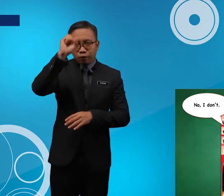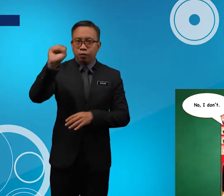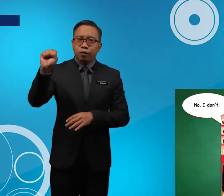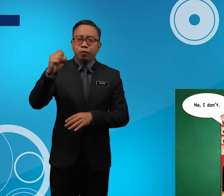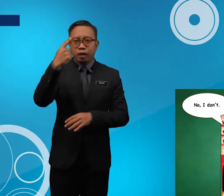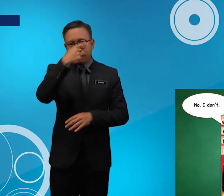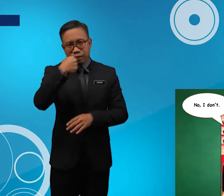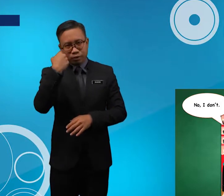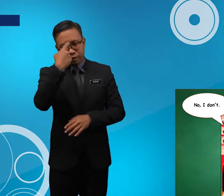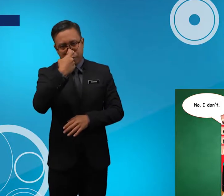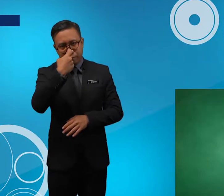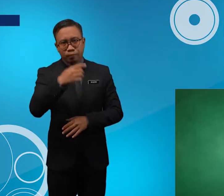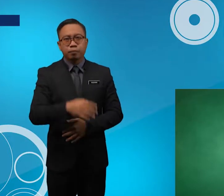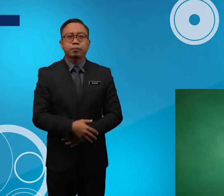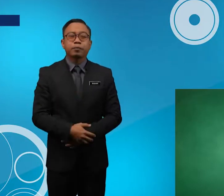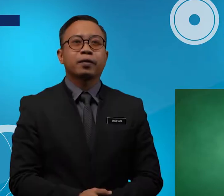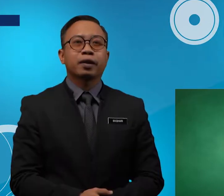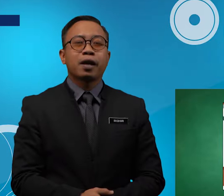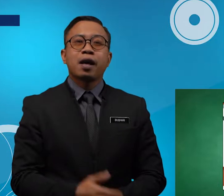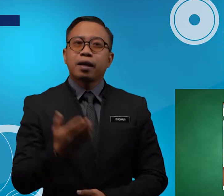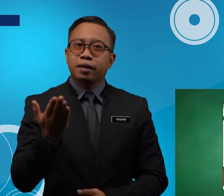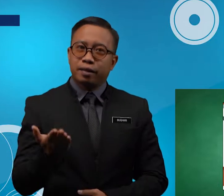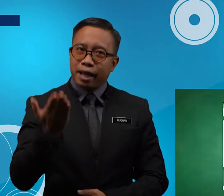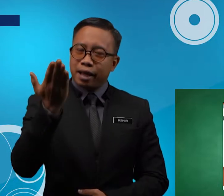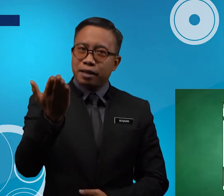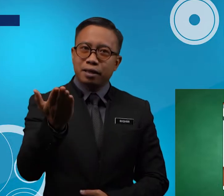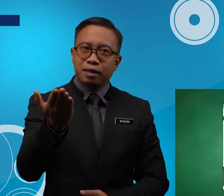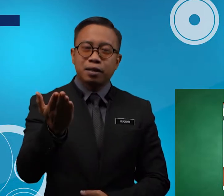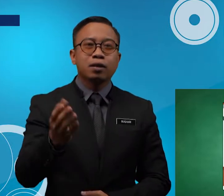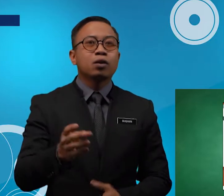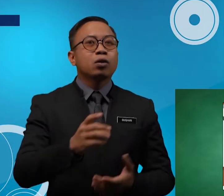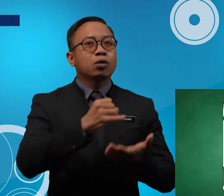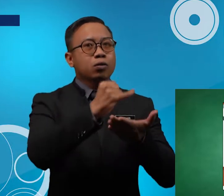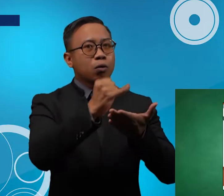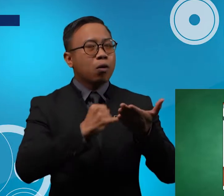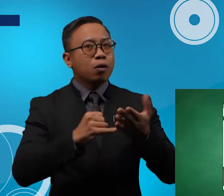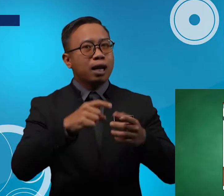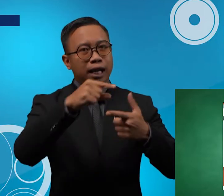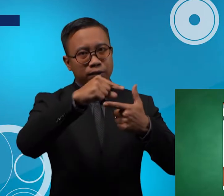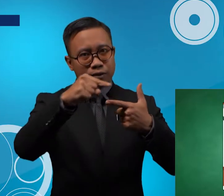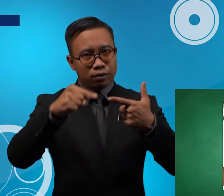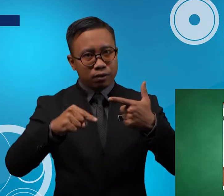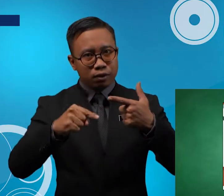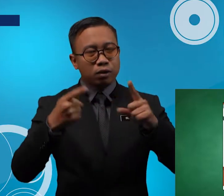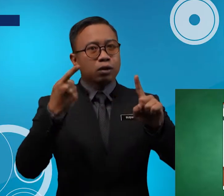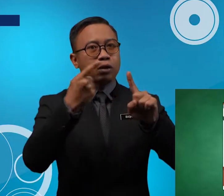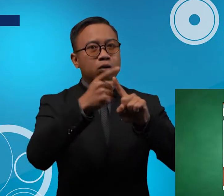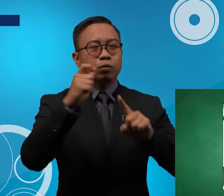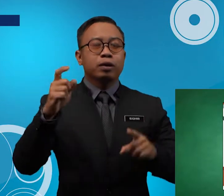Faces Then Draw Lines To The